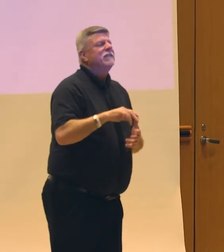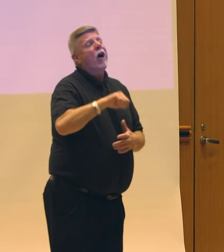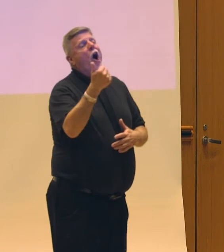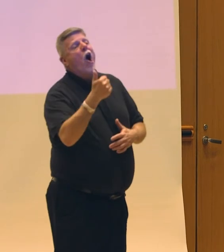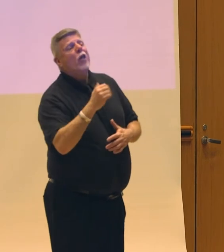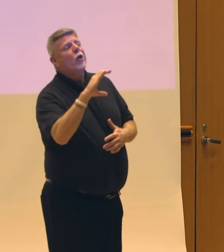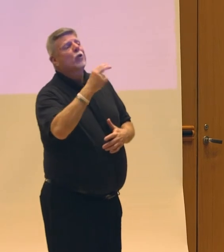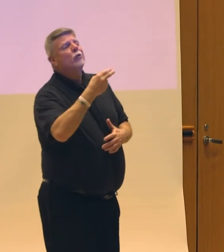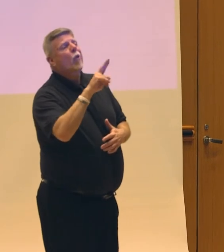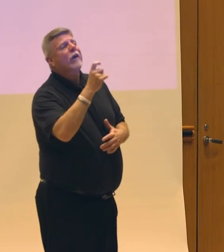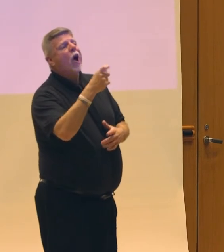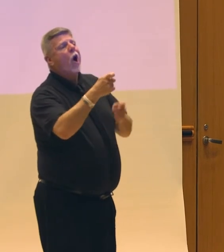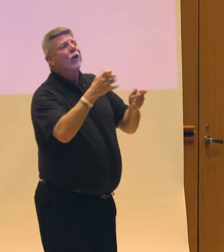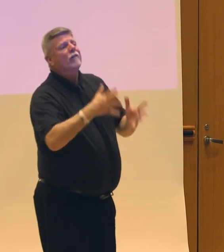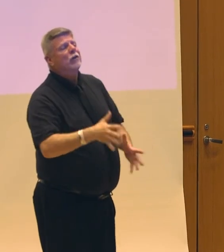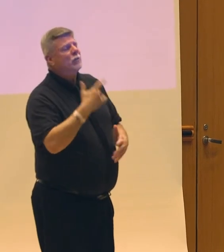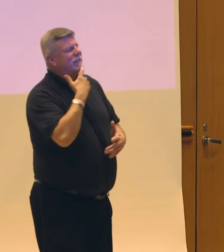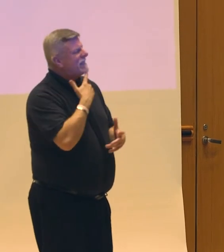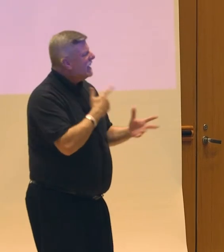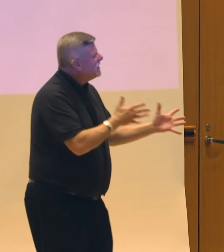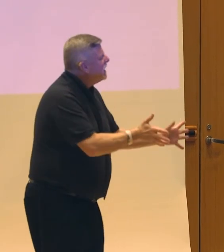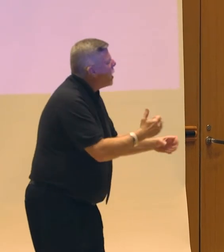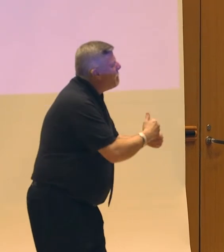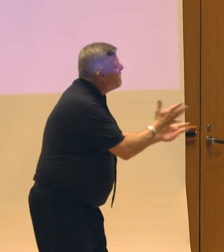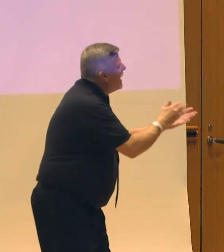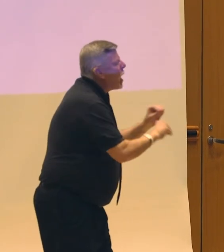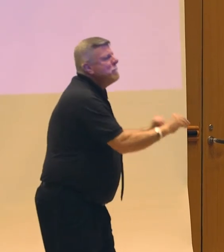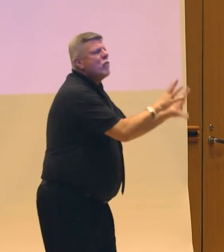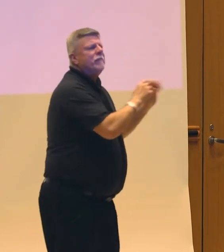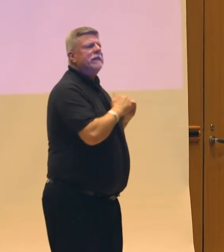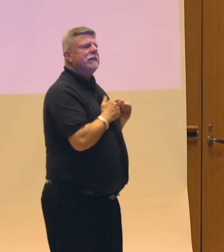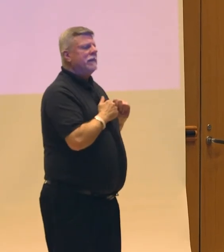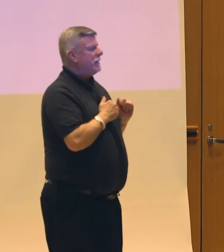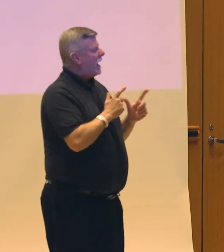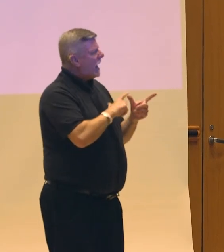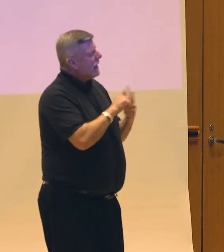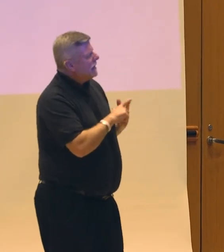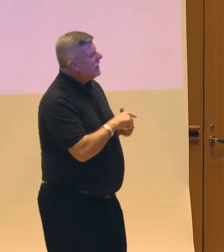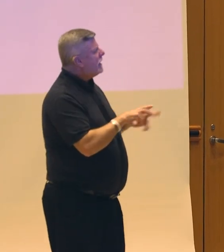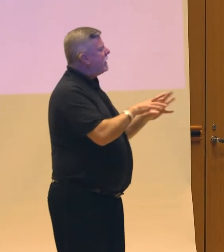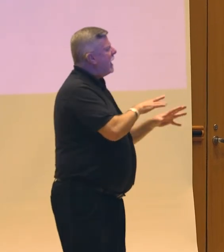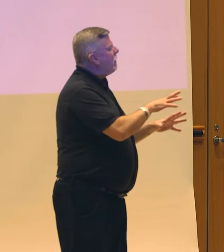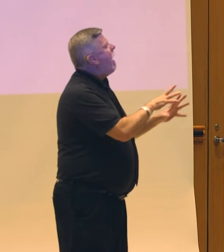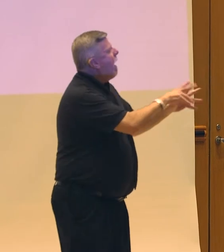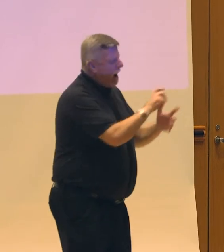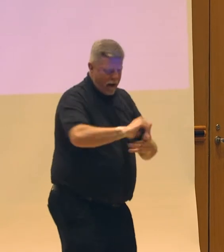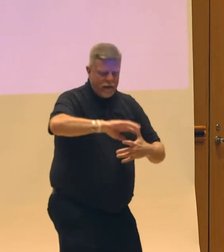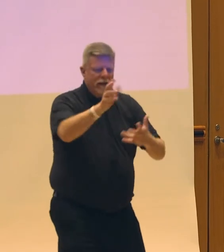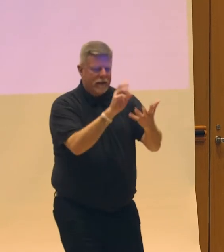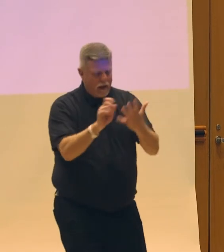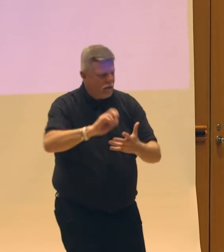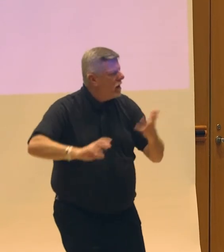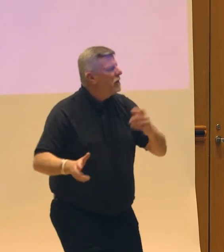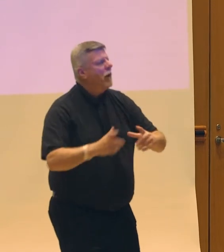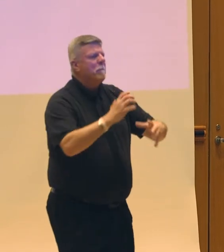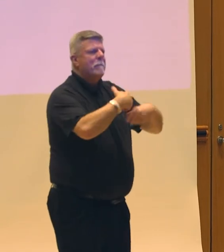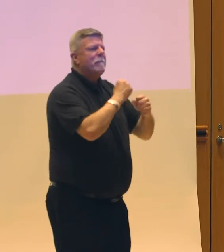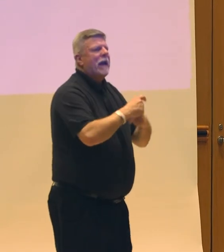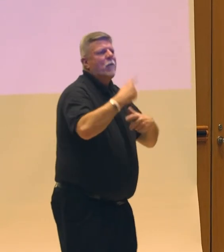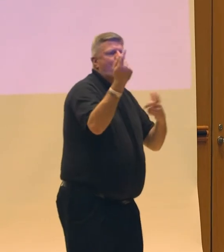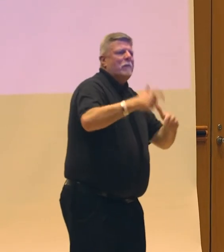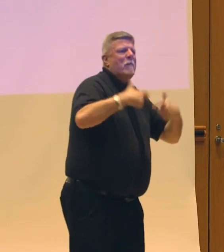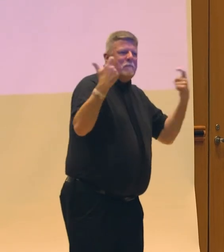choreographers to make a phrase, make some movements, and they would then compose and edit them into a part of a piece.